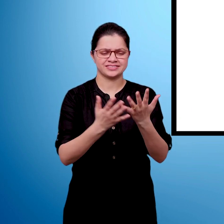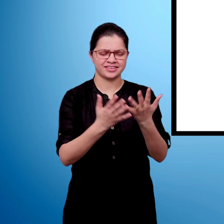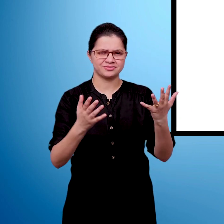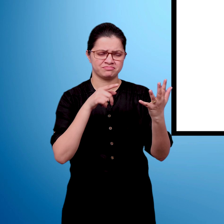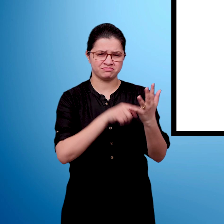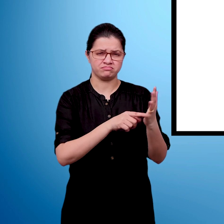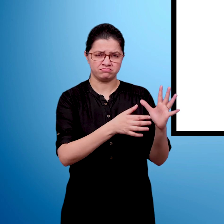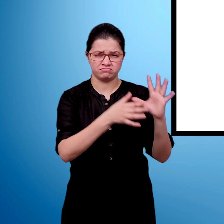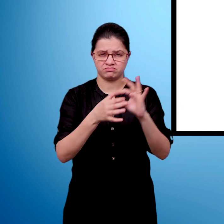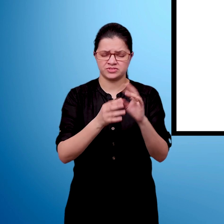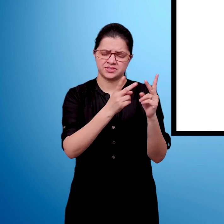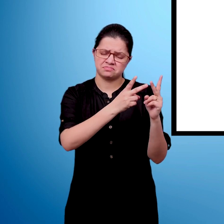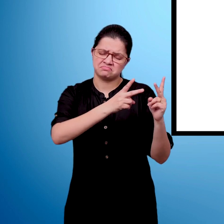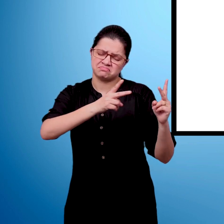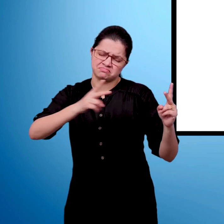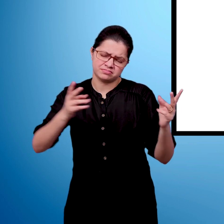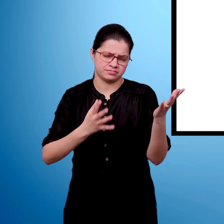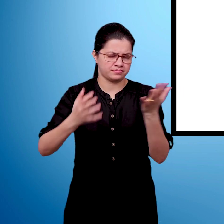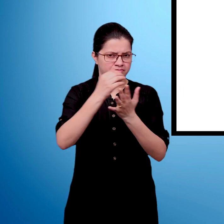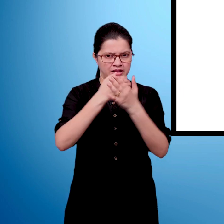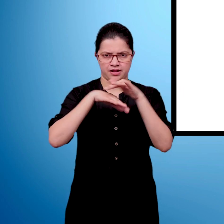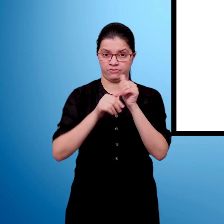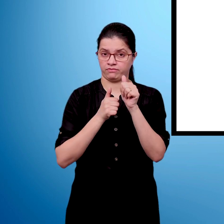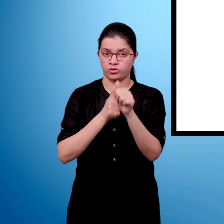roll, slide or do both.